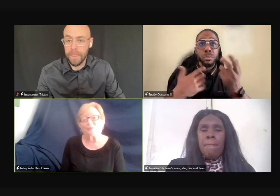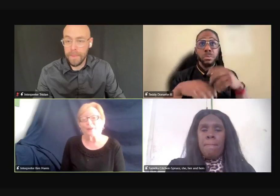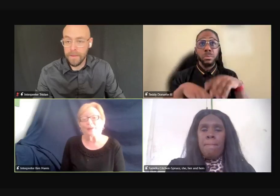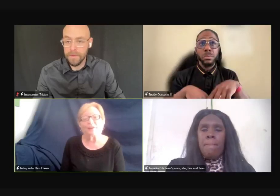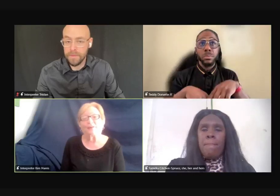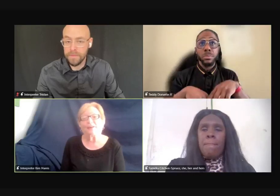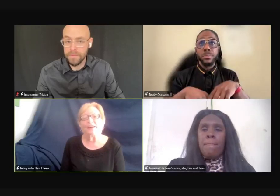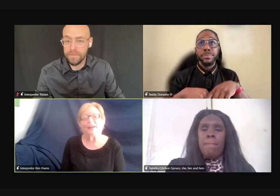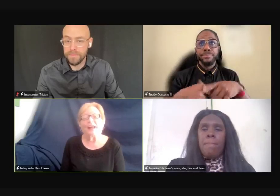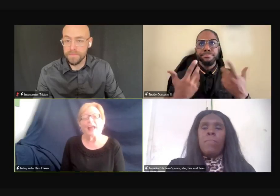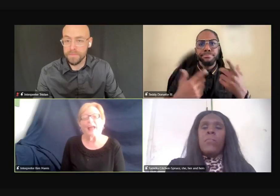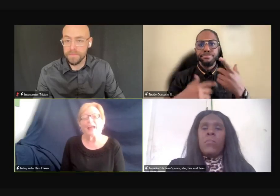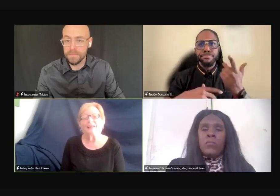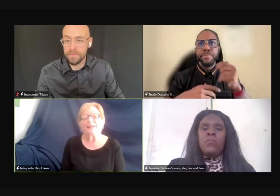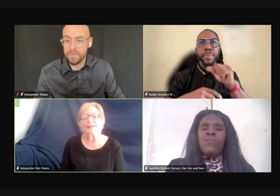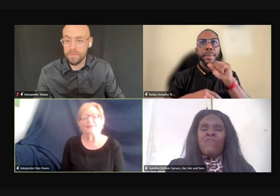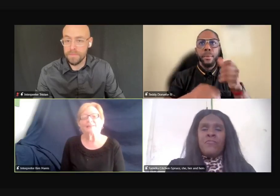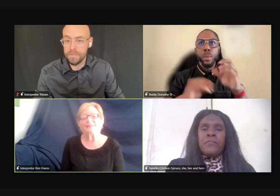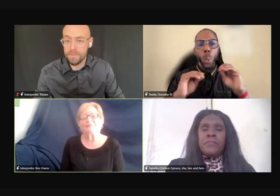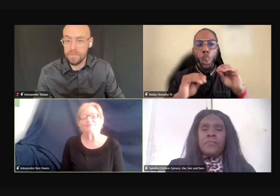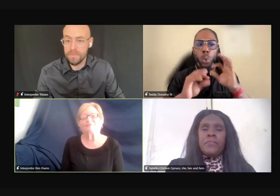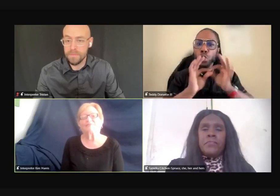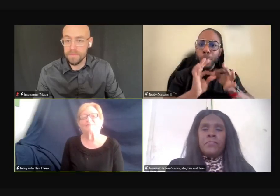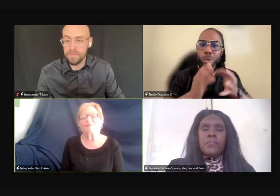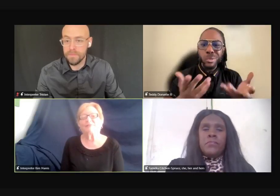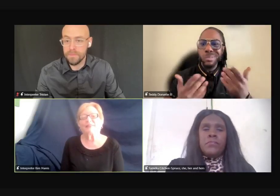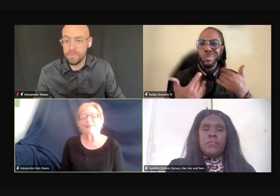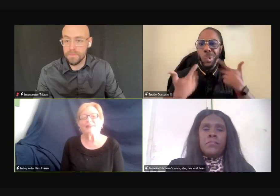communication barrier. And, uh,